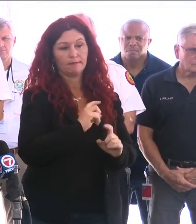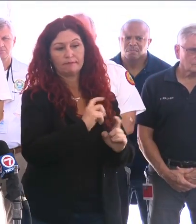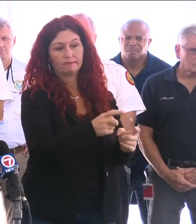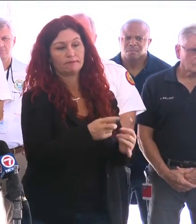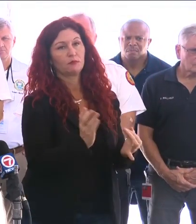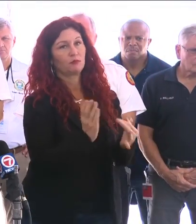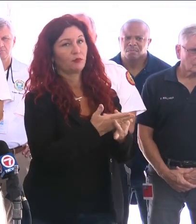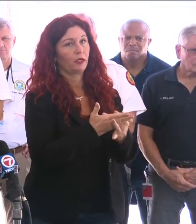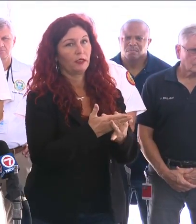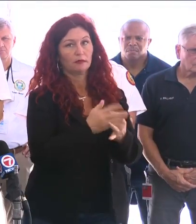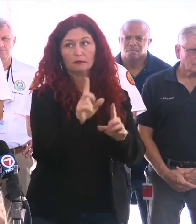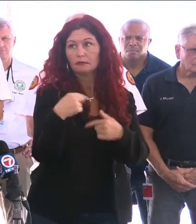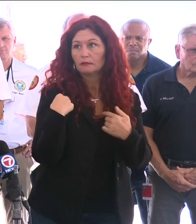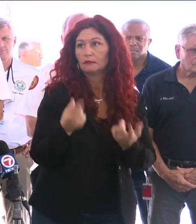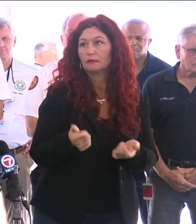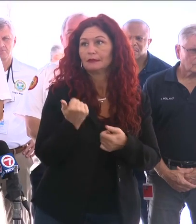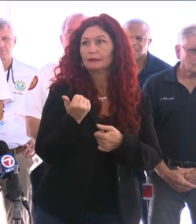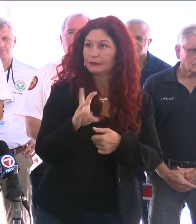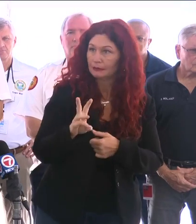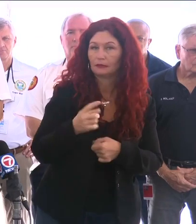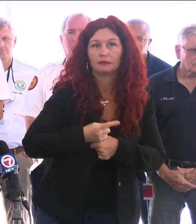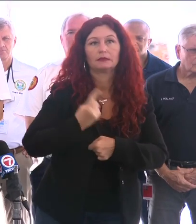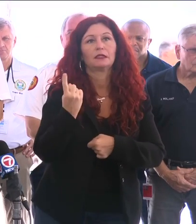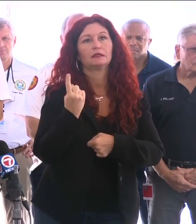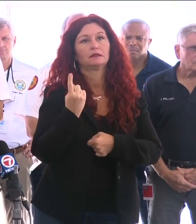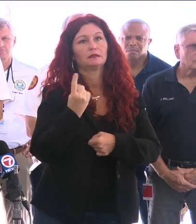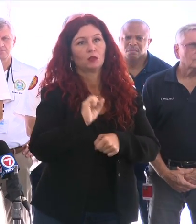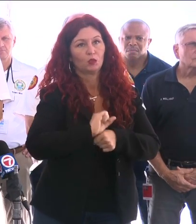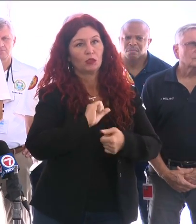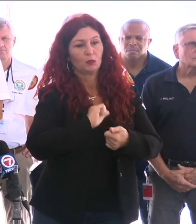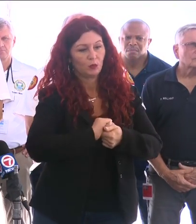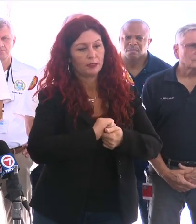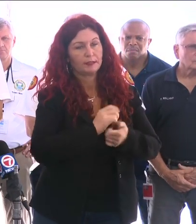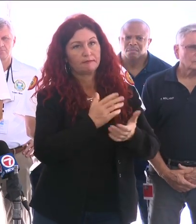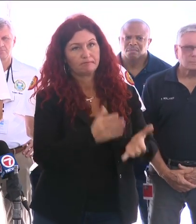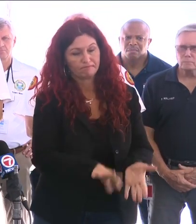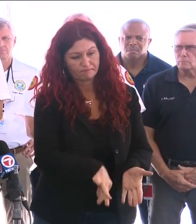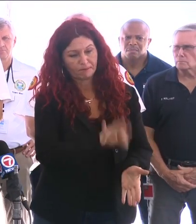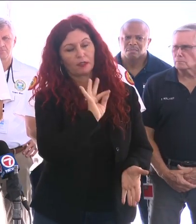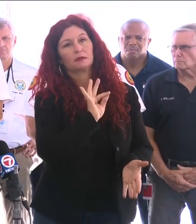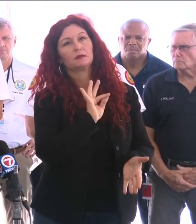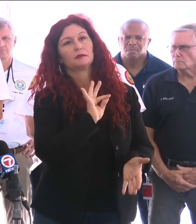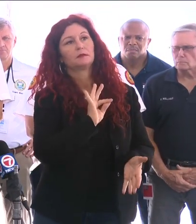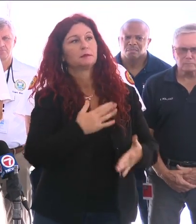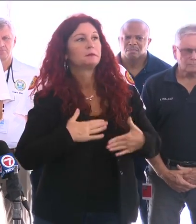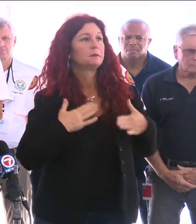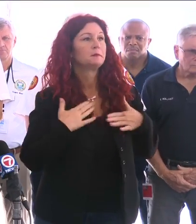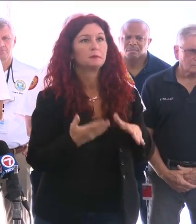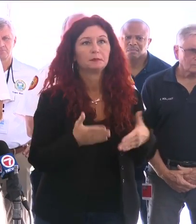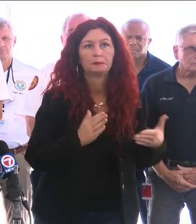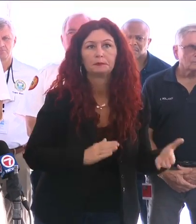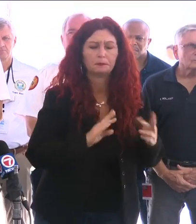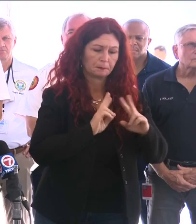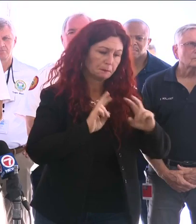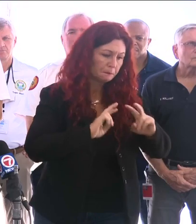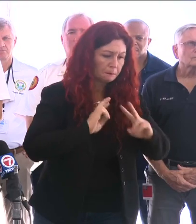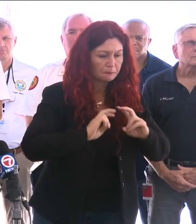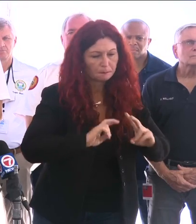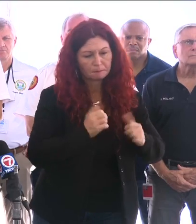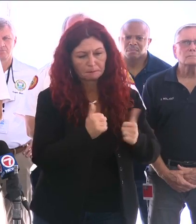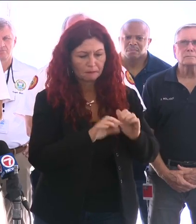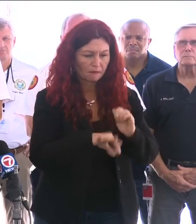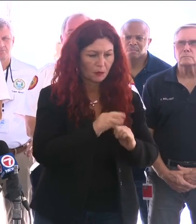Examiner's Office doing this vital work. And so we're very grateful to the support from Broward County